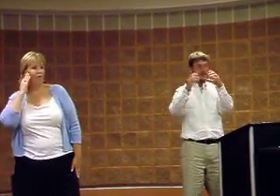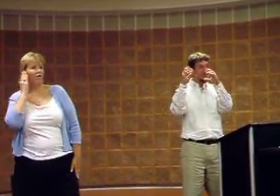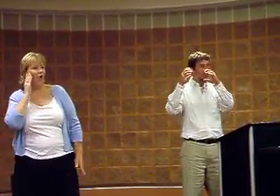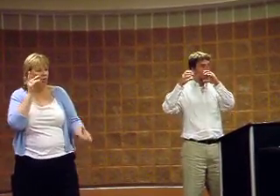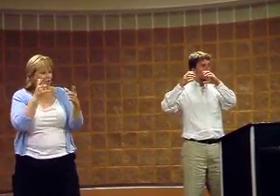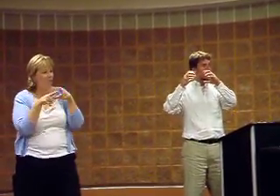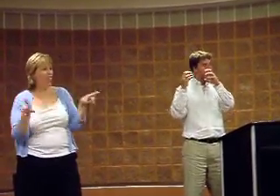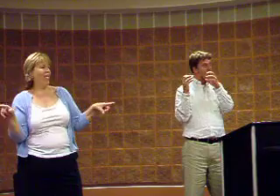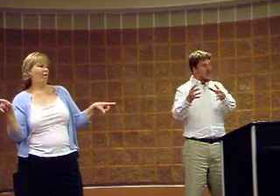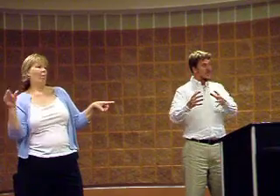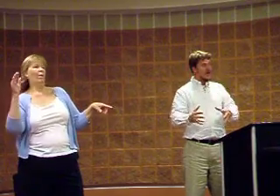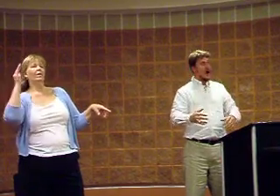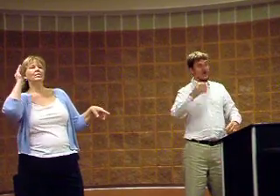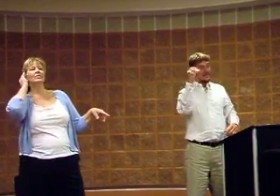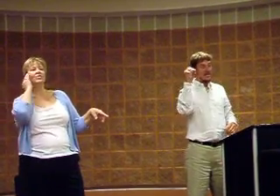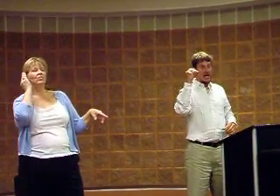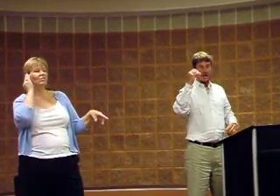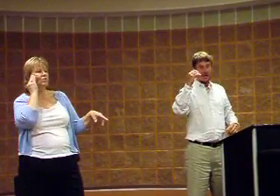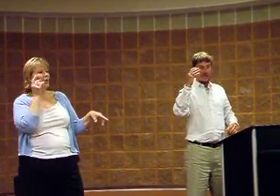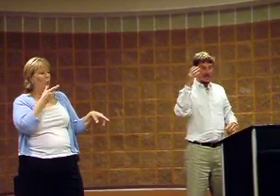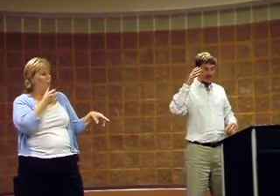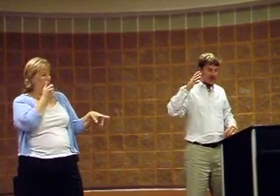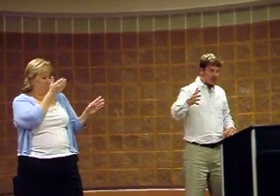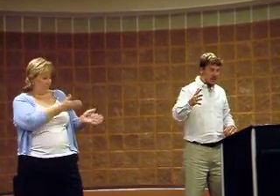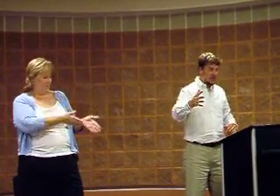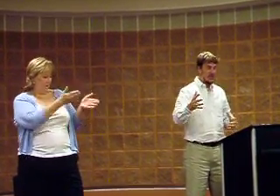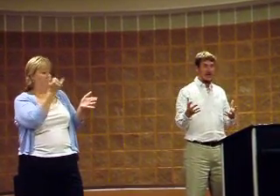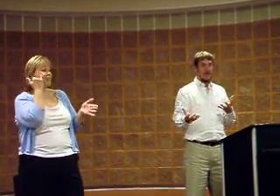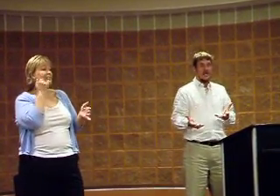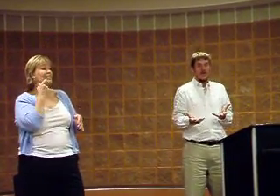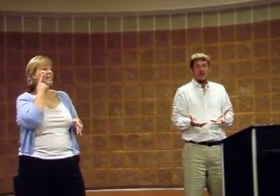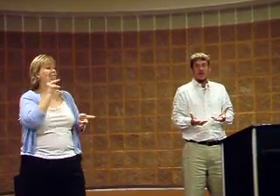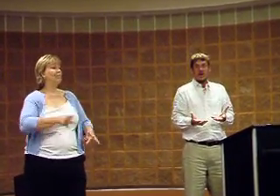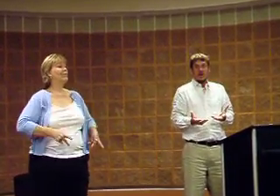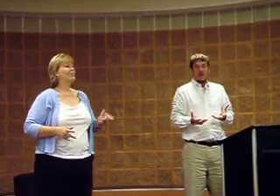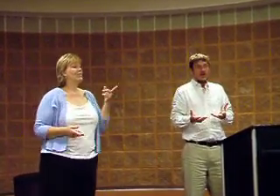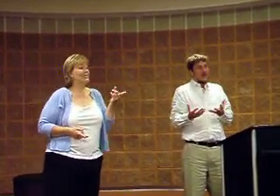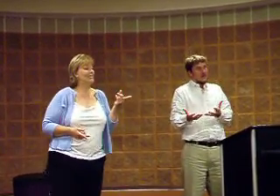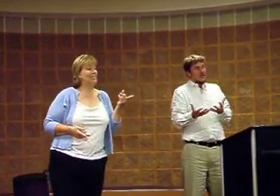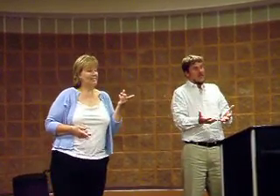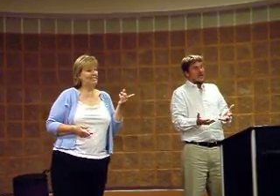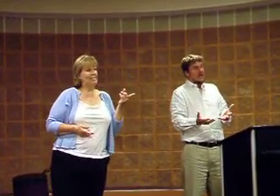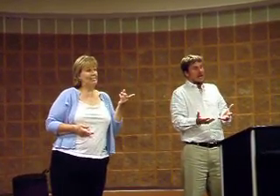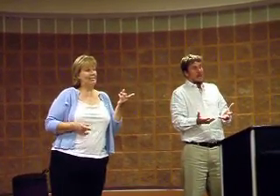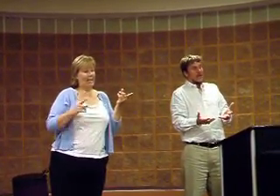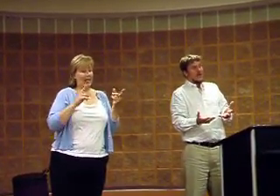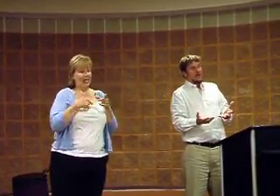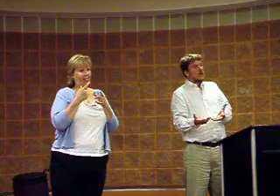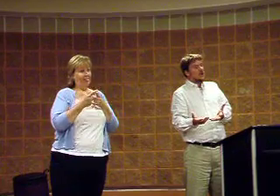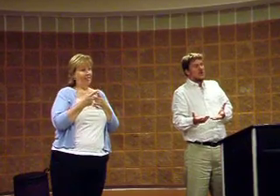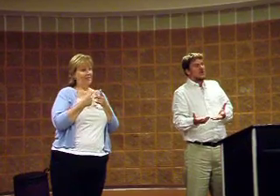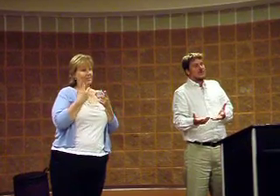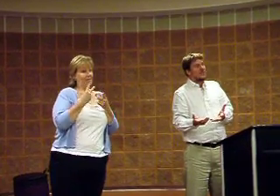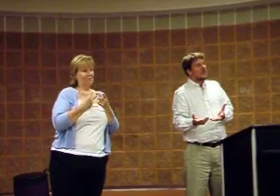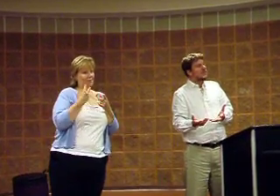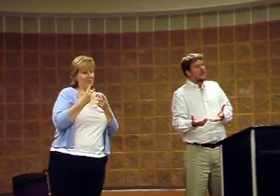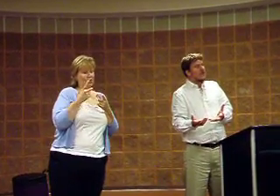have to know who they are. And if it's a deaf person, I mean, you, you know, they're speaking. I mean, you're the difference of,